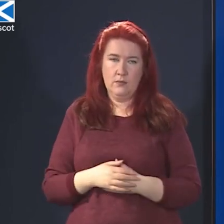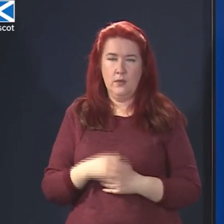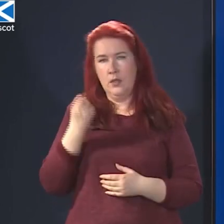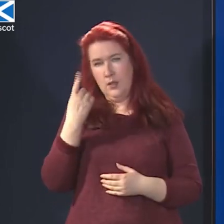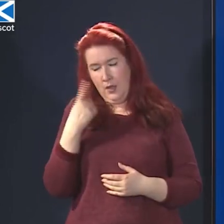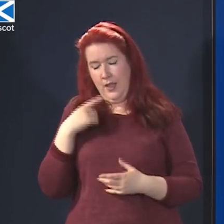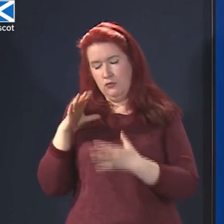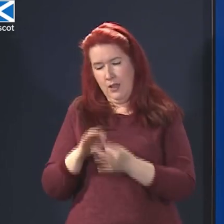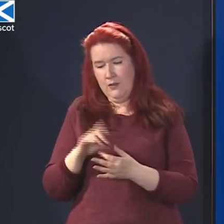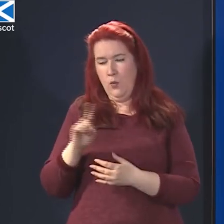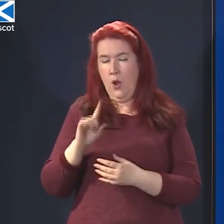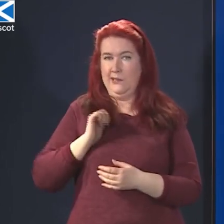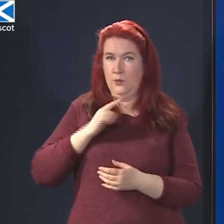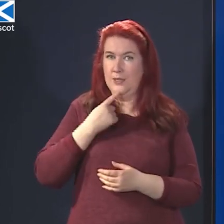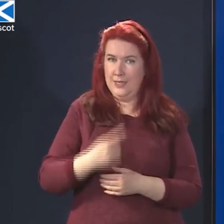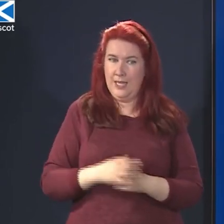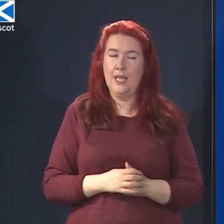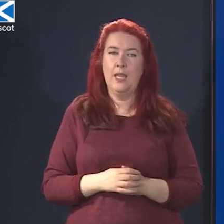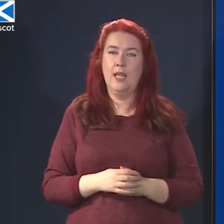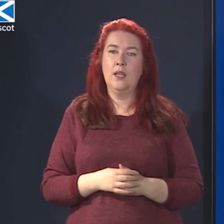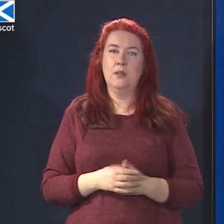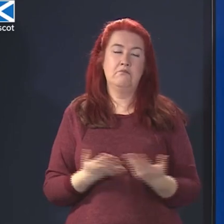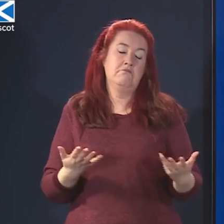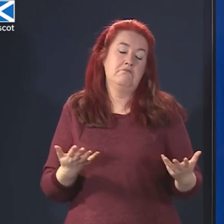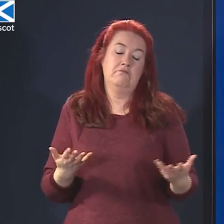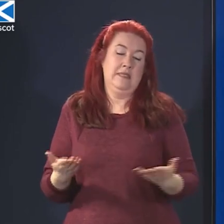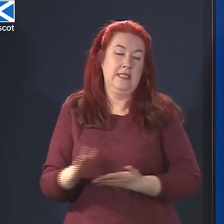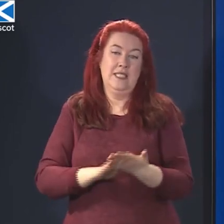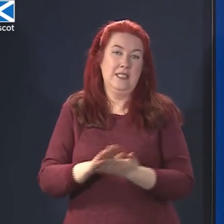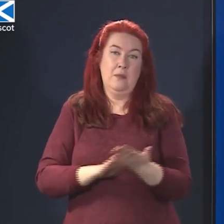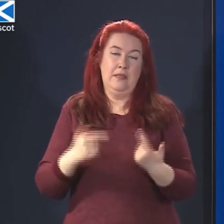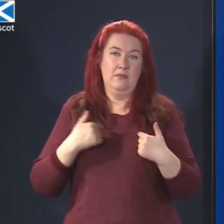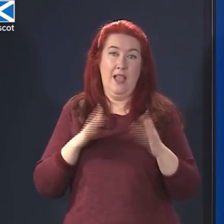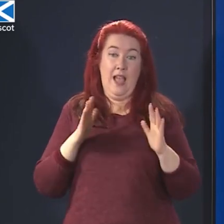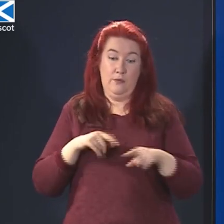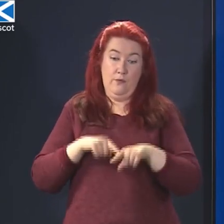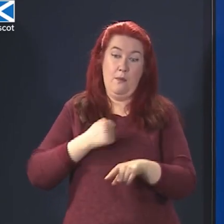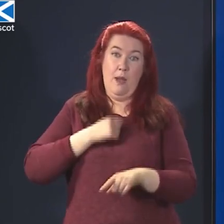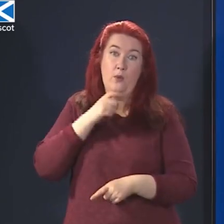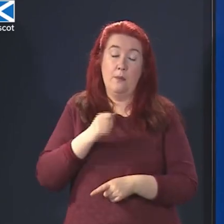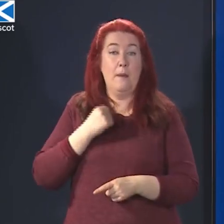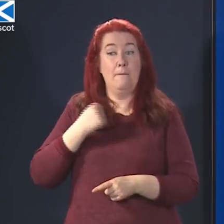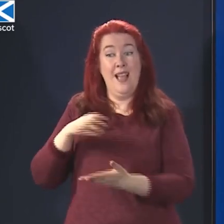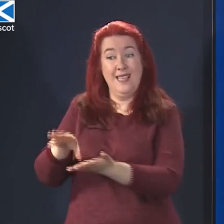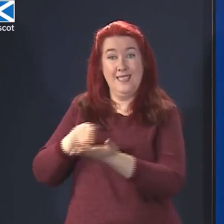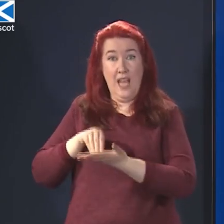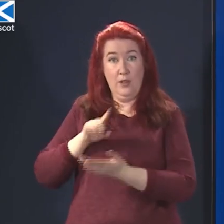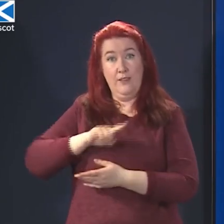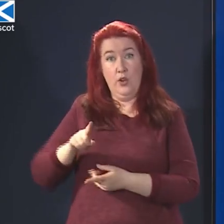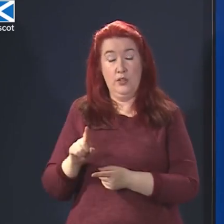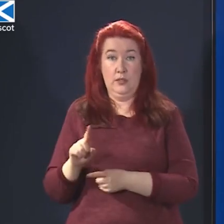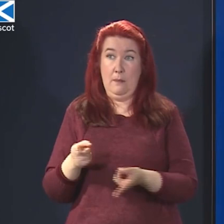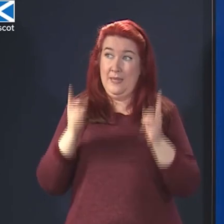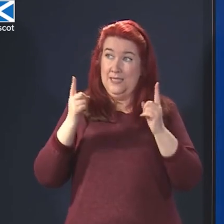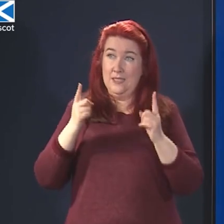relevant to what I'll come on to say, you needn't necessarily take this on my word, but my salary as First Minister is my only